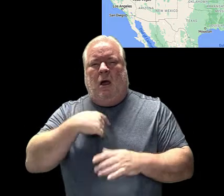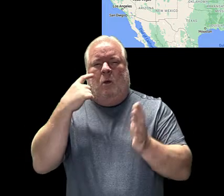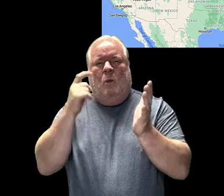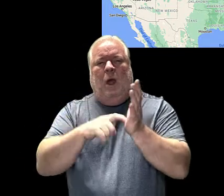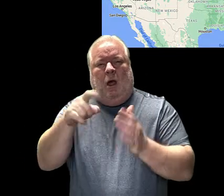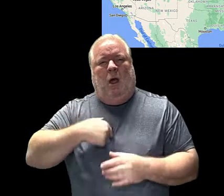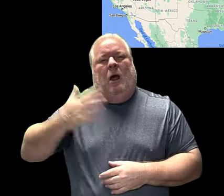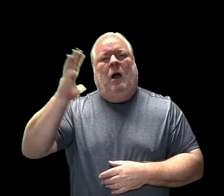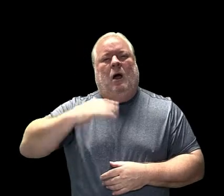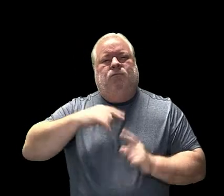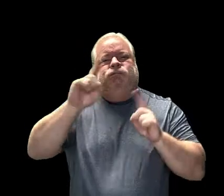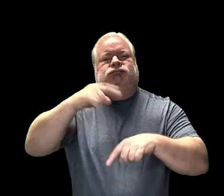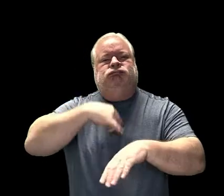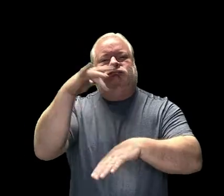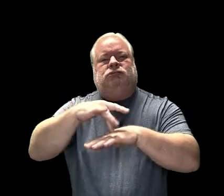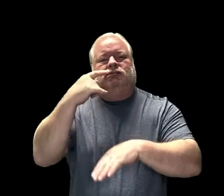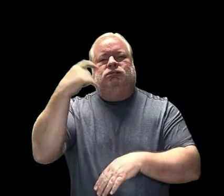amazing location.